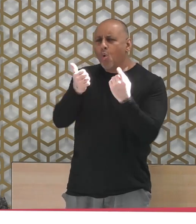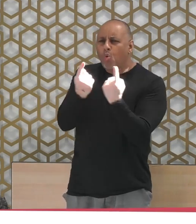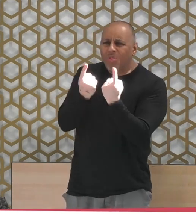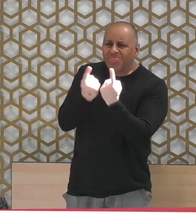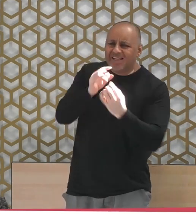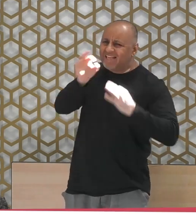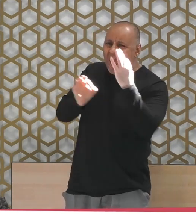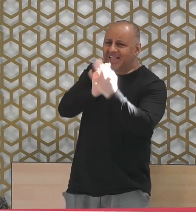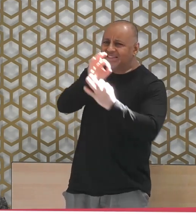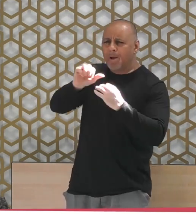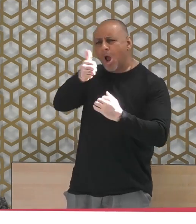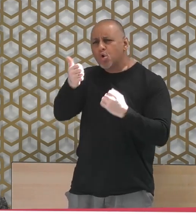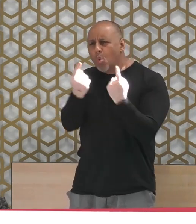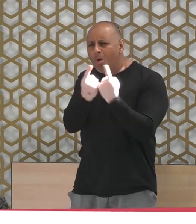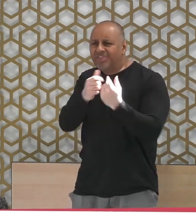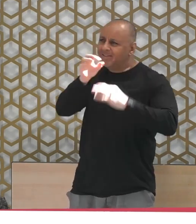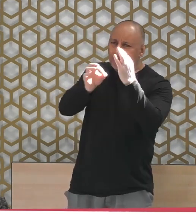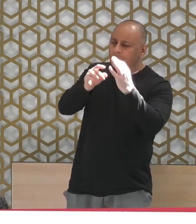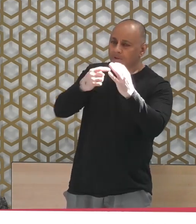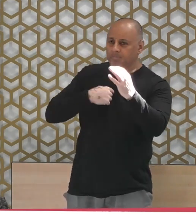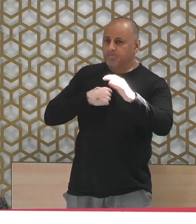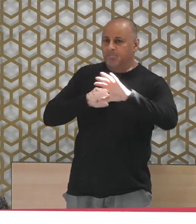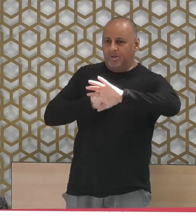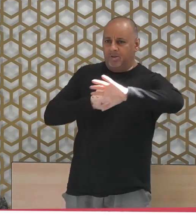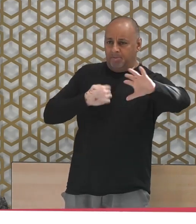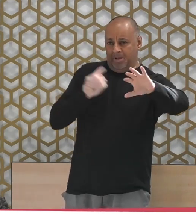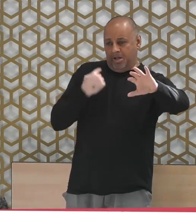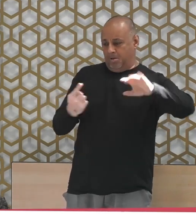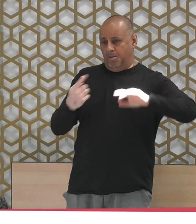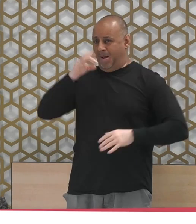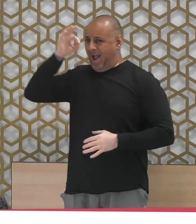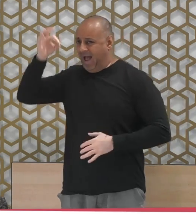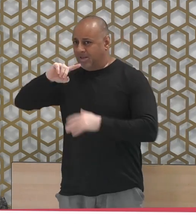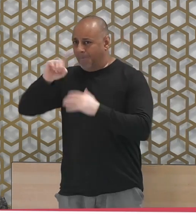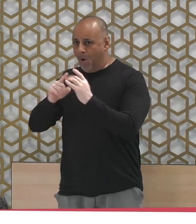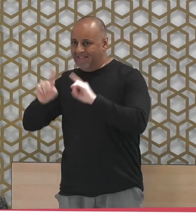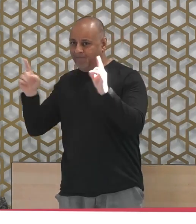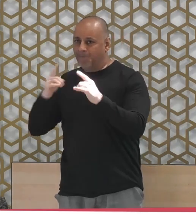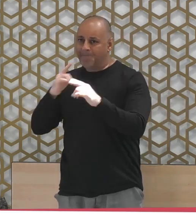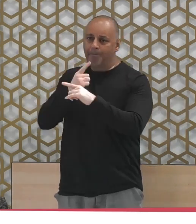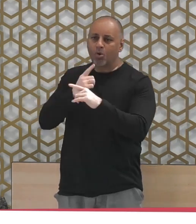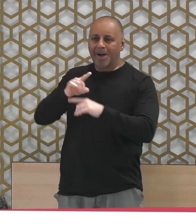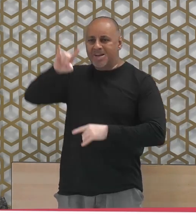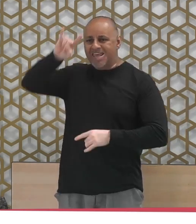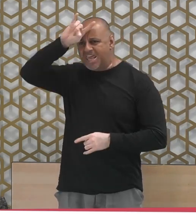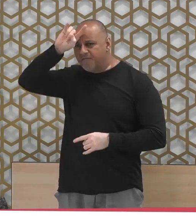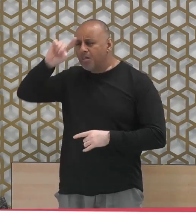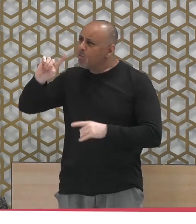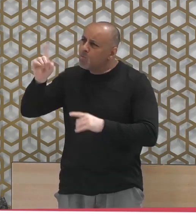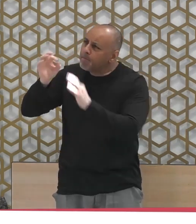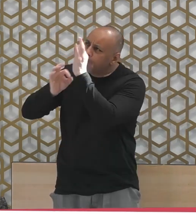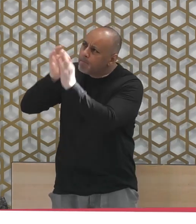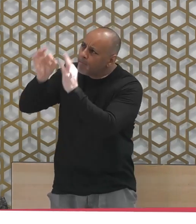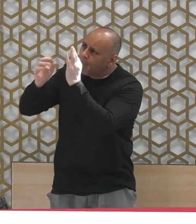him about that what was to be considered evil. Out of fear that I would see that and may